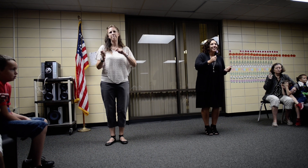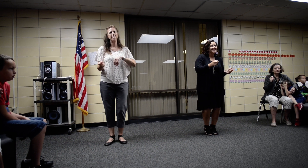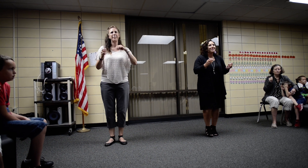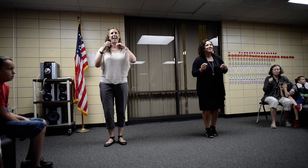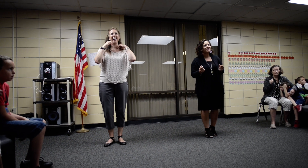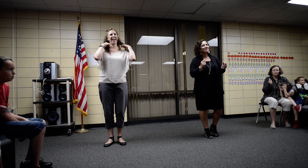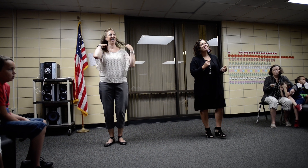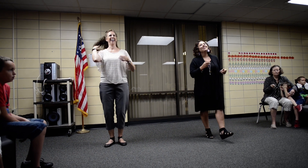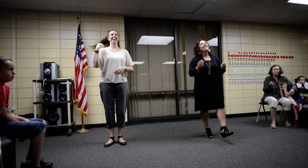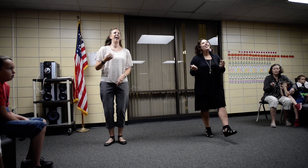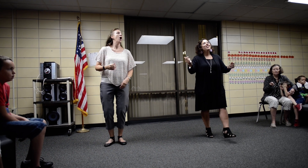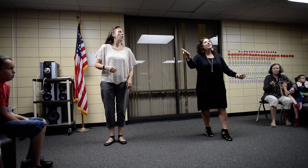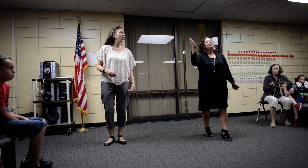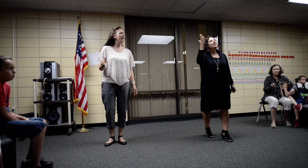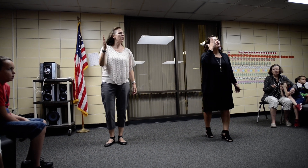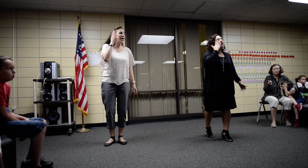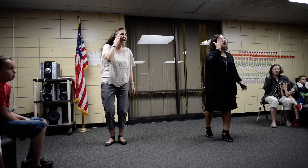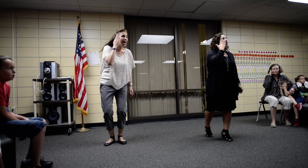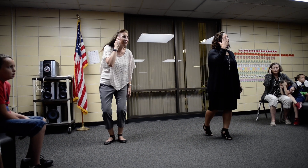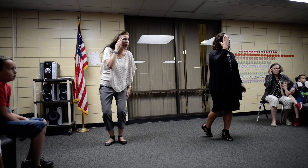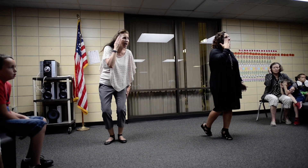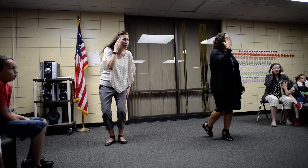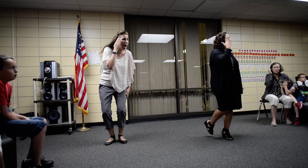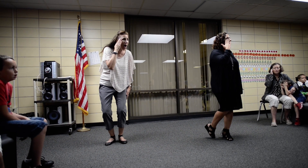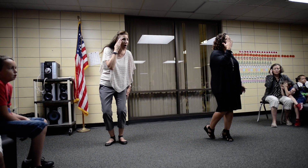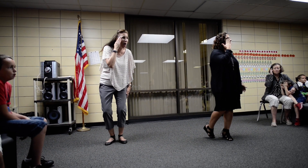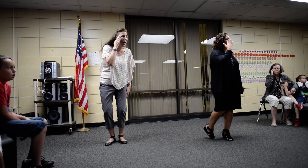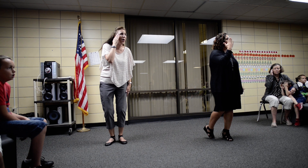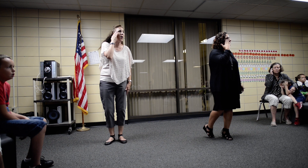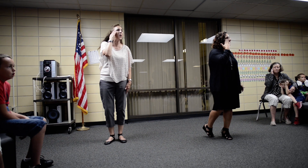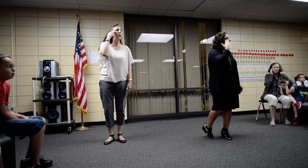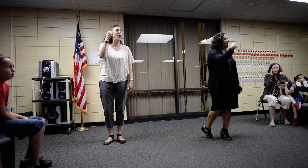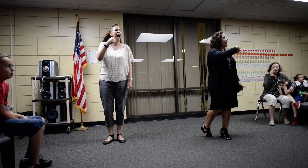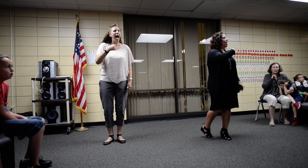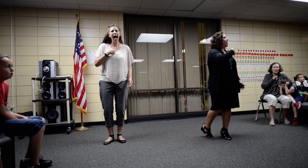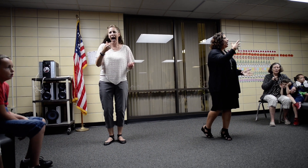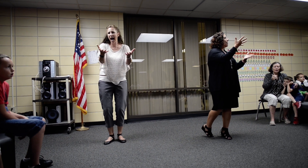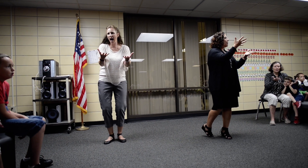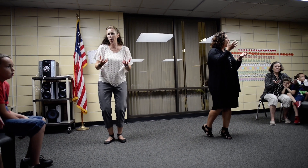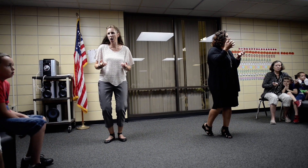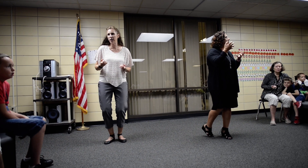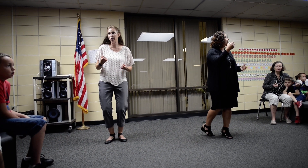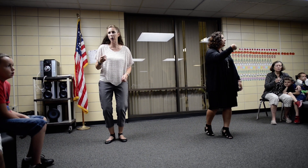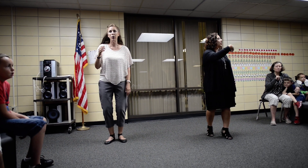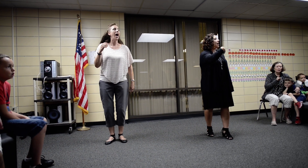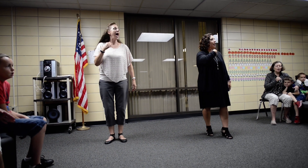Will we ever know? Will ever know? I want to be the